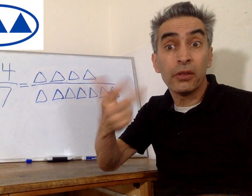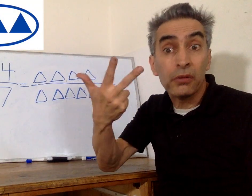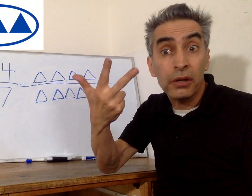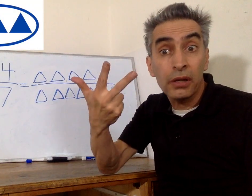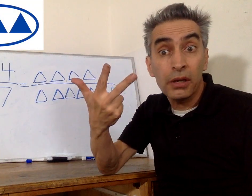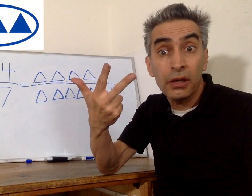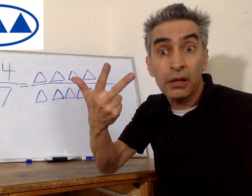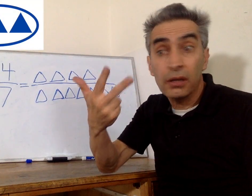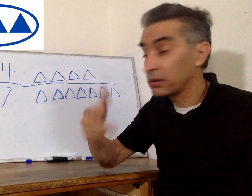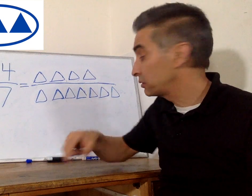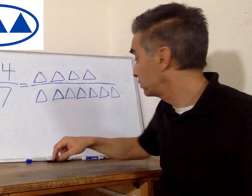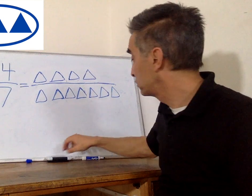Maybe try 3.